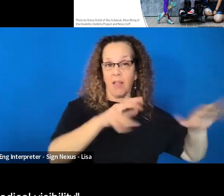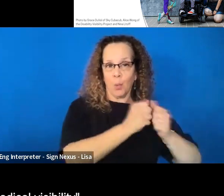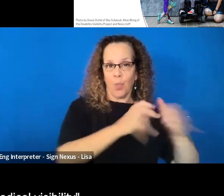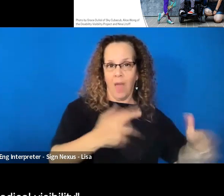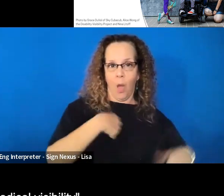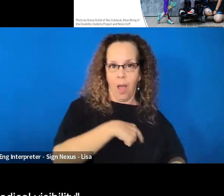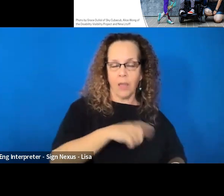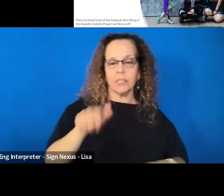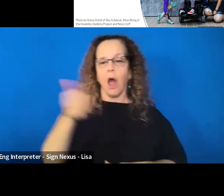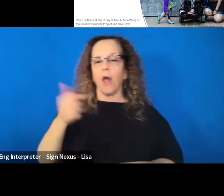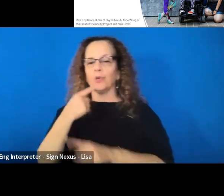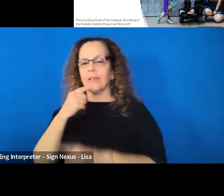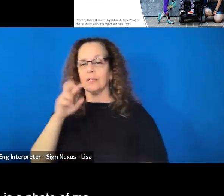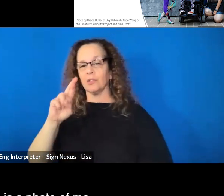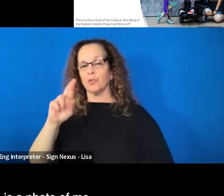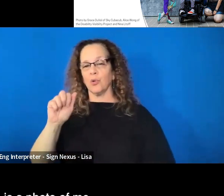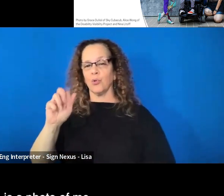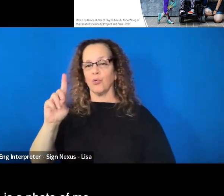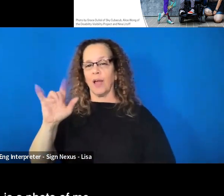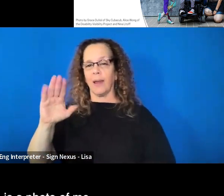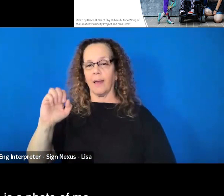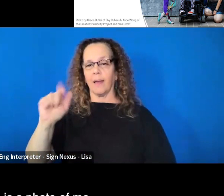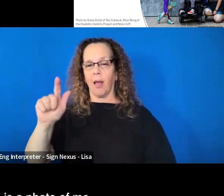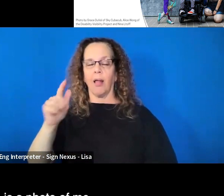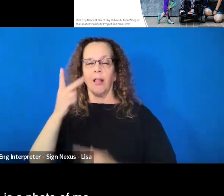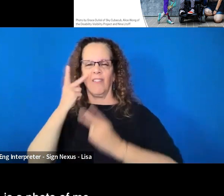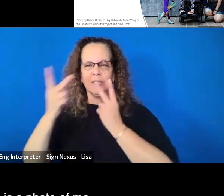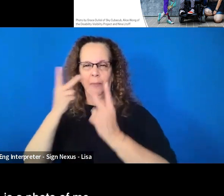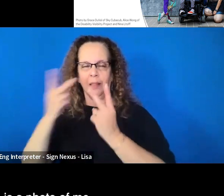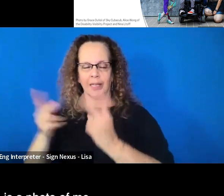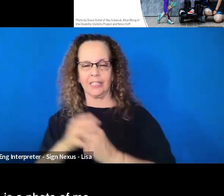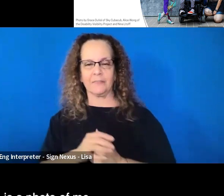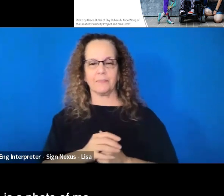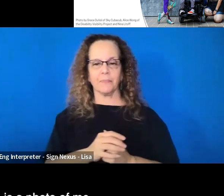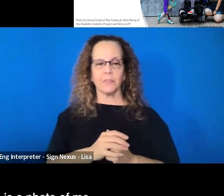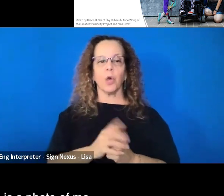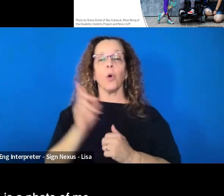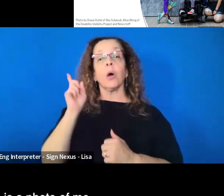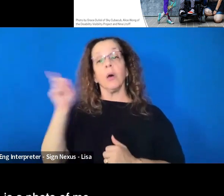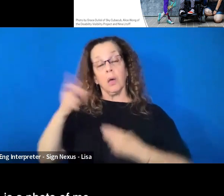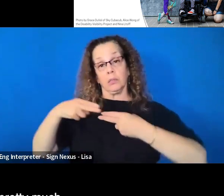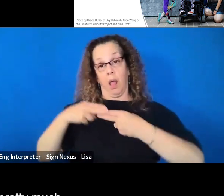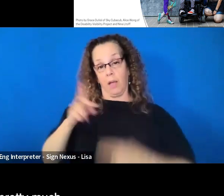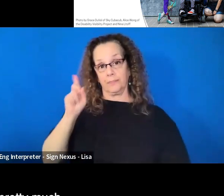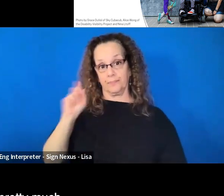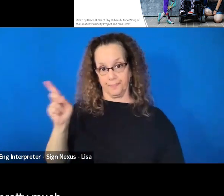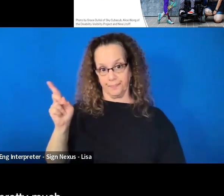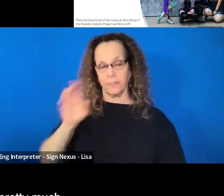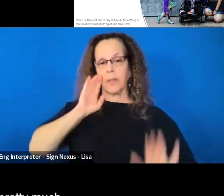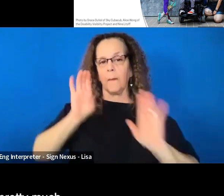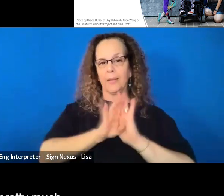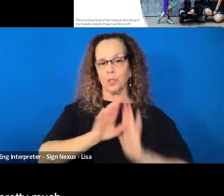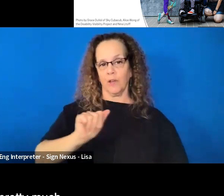radical visibility. So on the screen, there is a photo of me, same